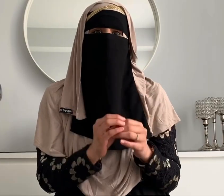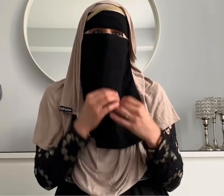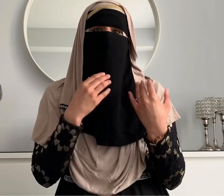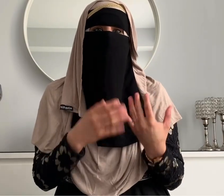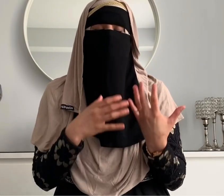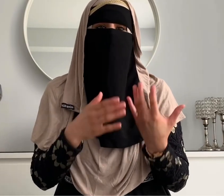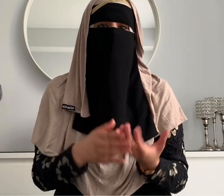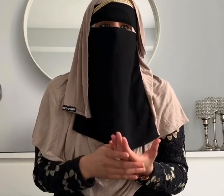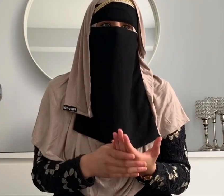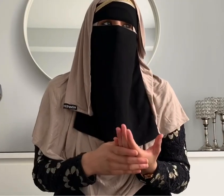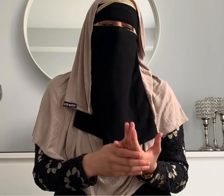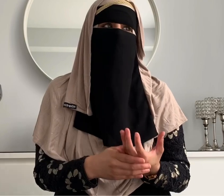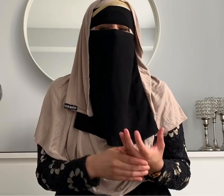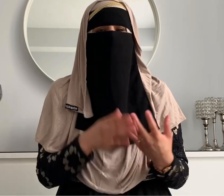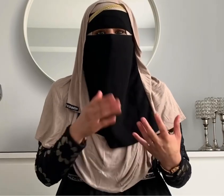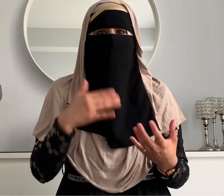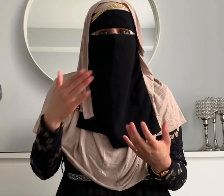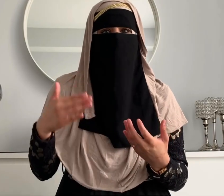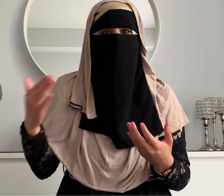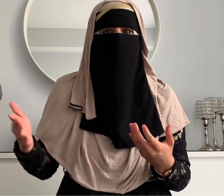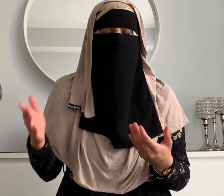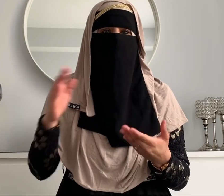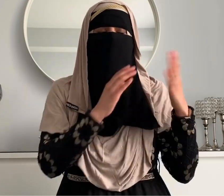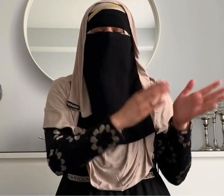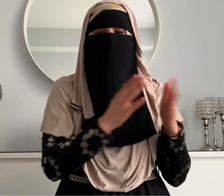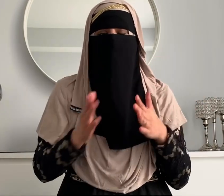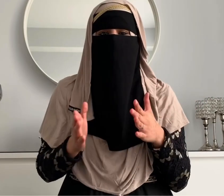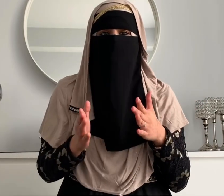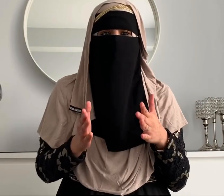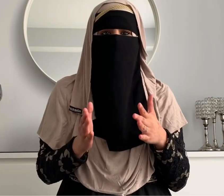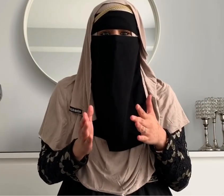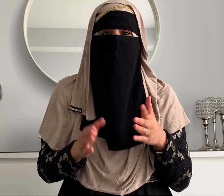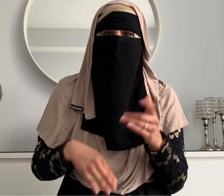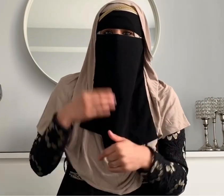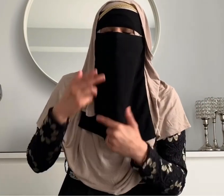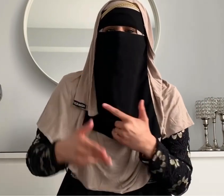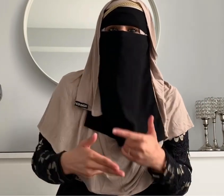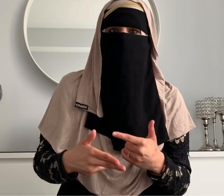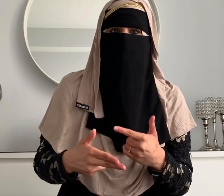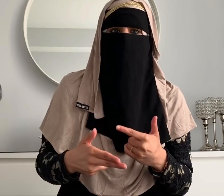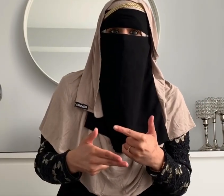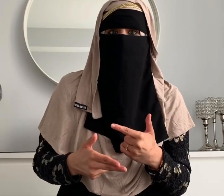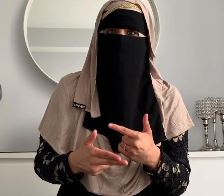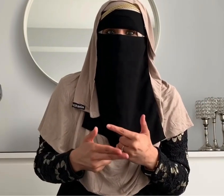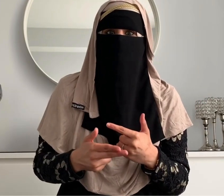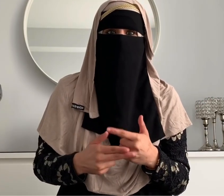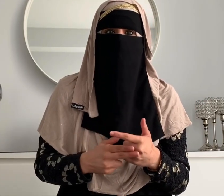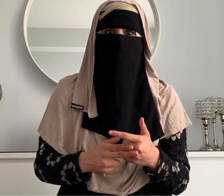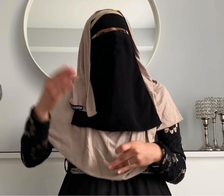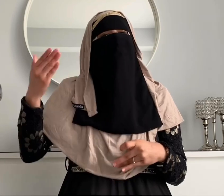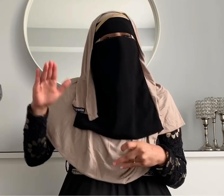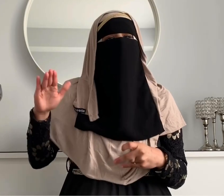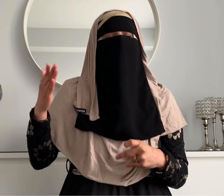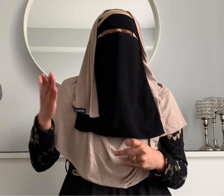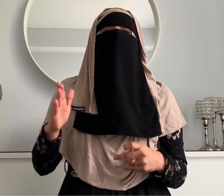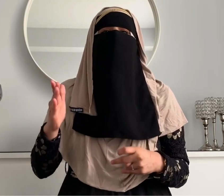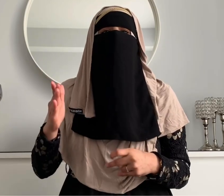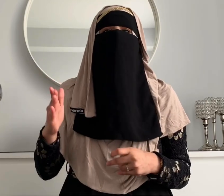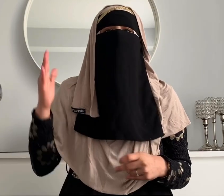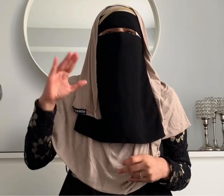to see some results i'd say wait a little bit longer the longer you wait the more quickly they're able to produce signs typically around six